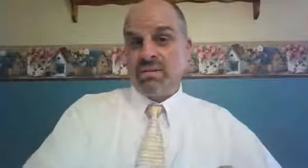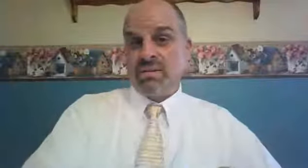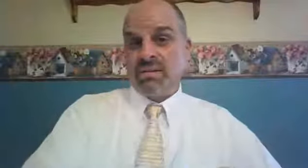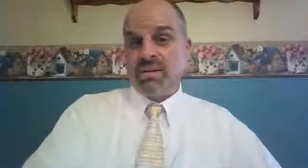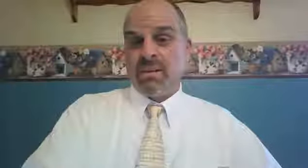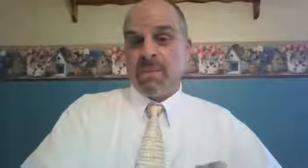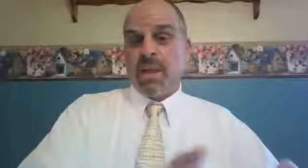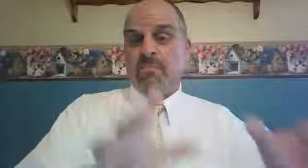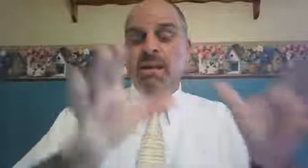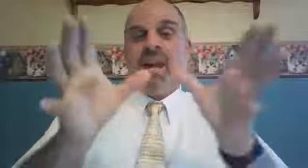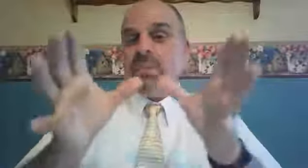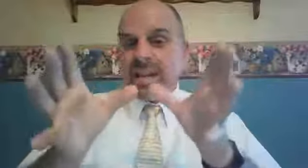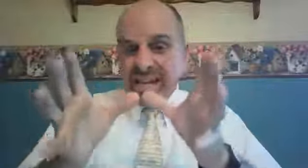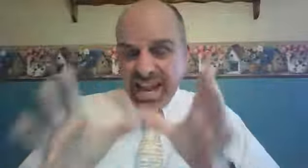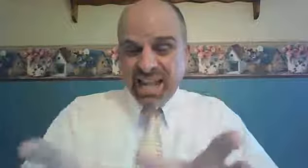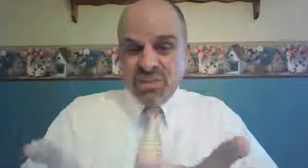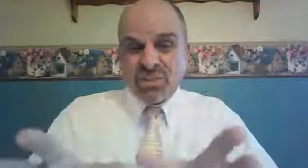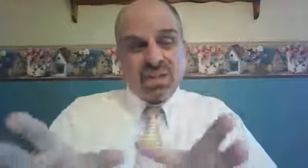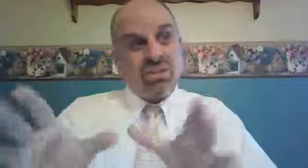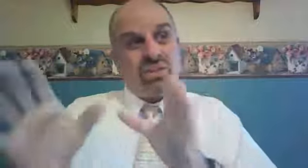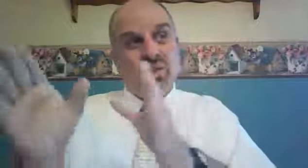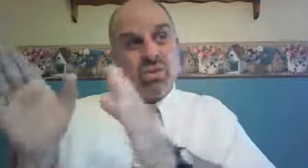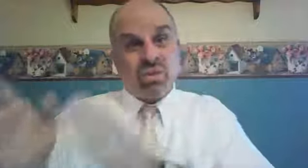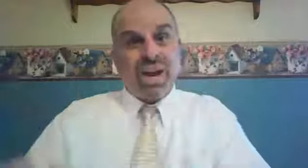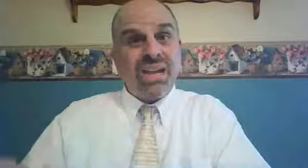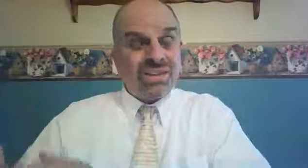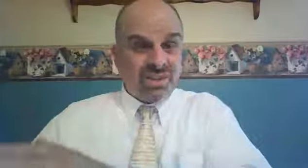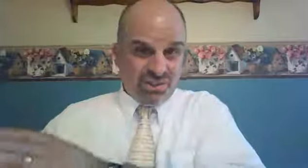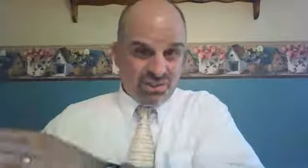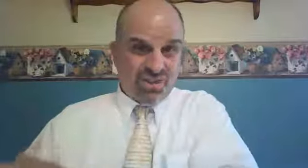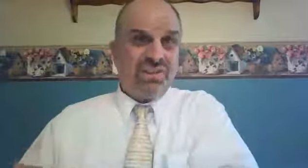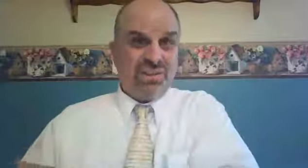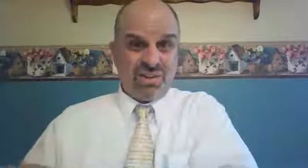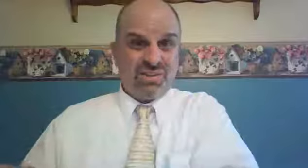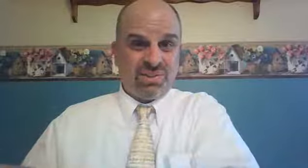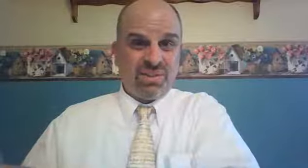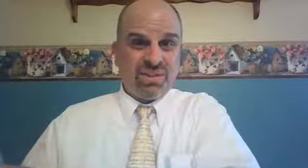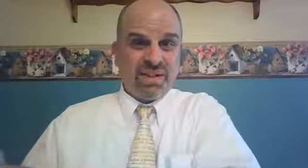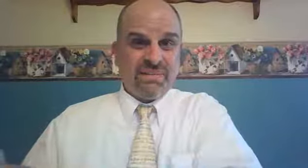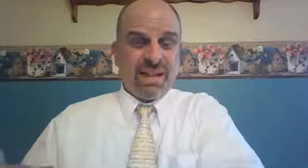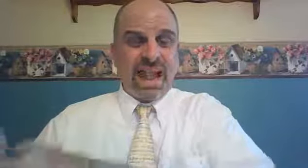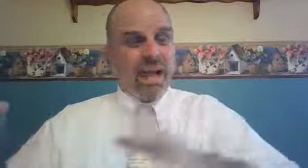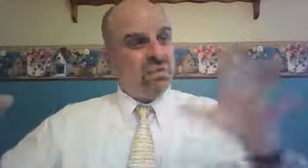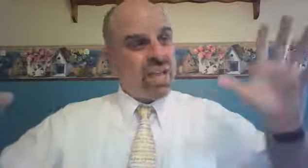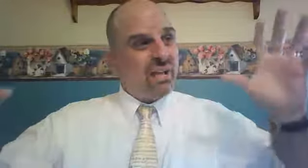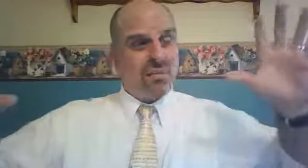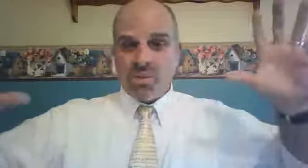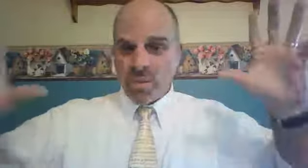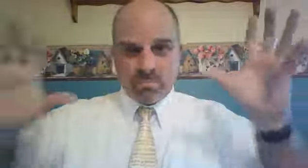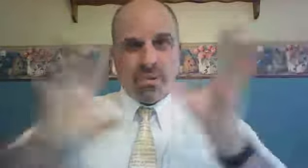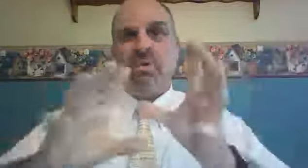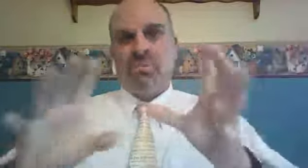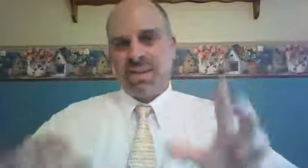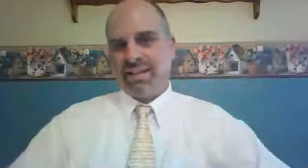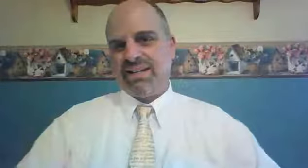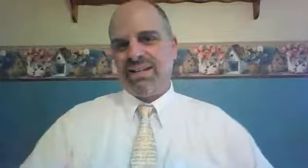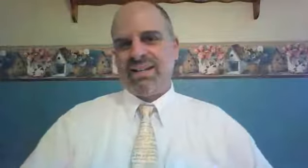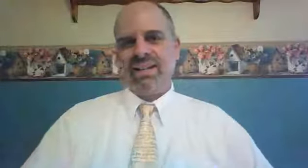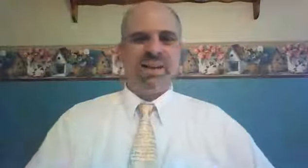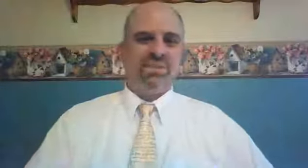becoming an ancestor to Christ Jesus. How's that for the perfect love